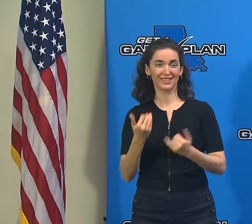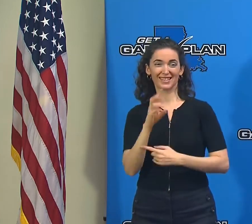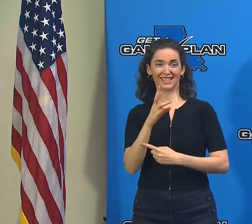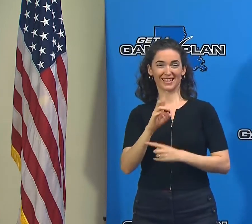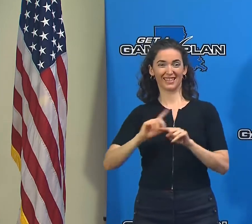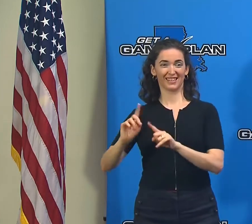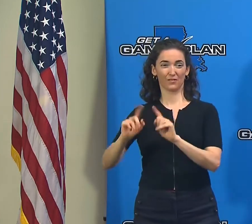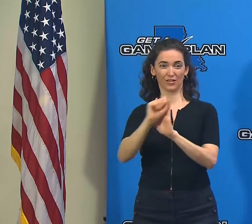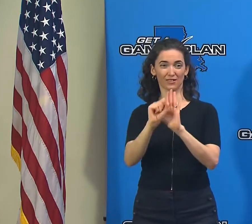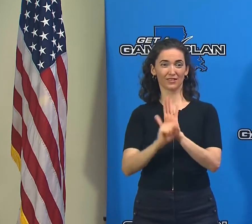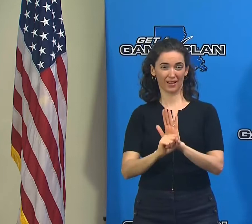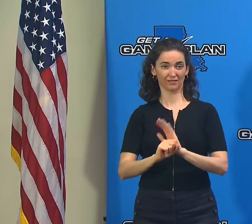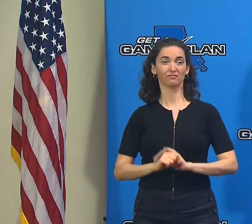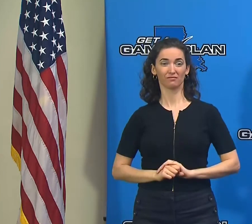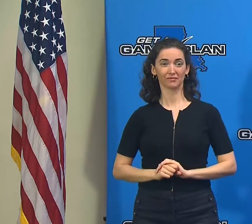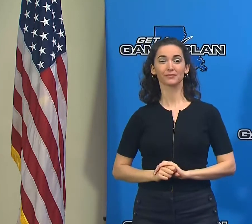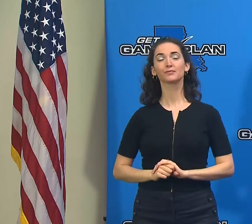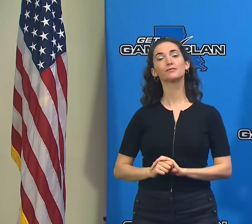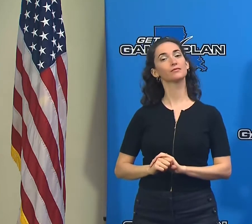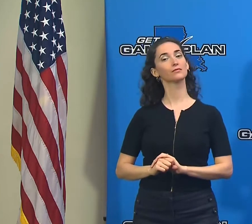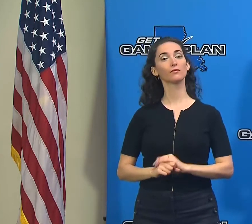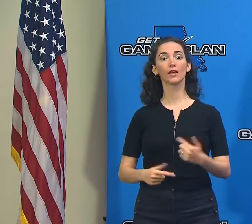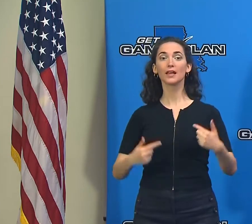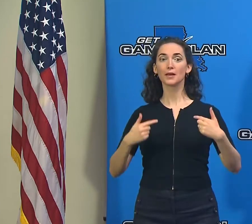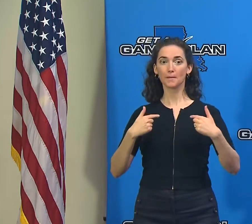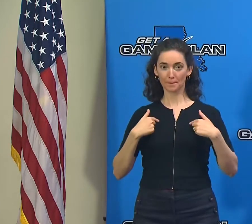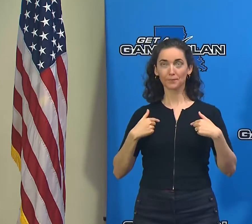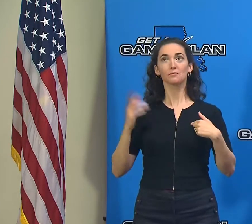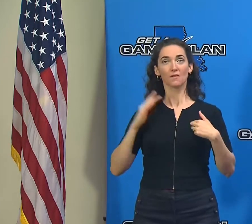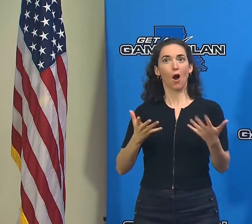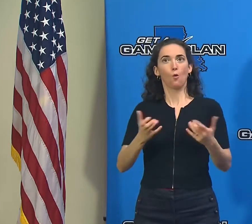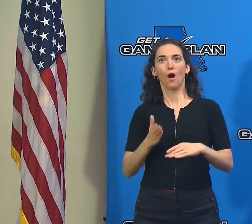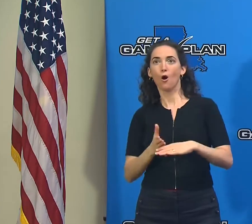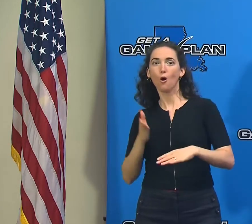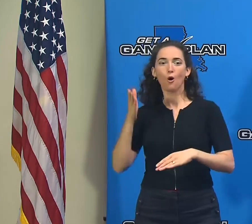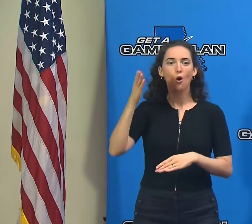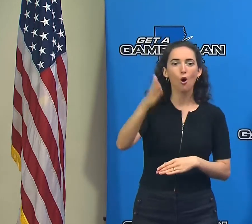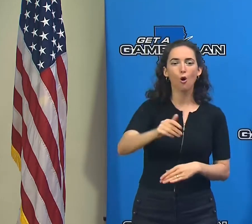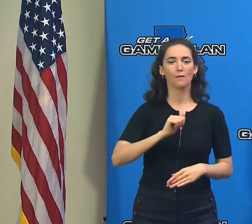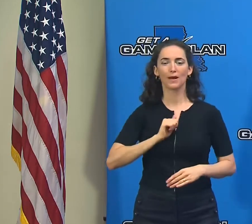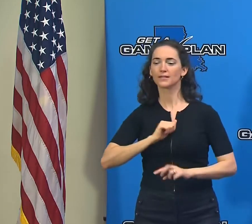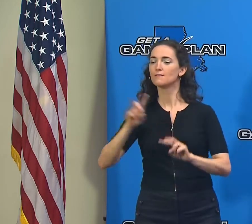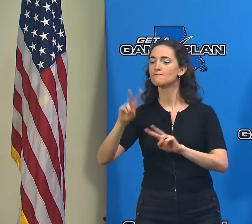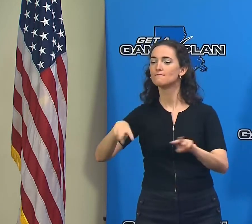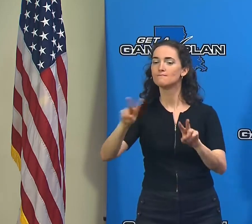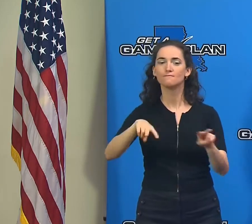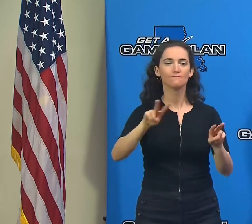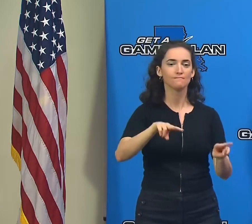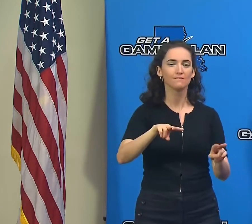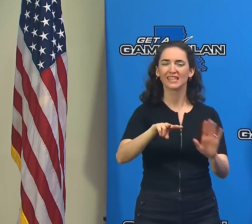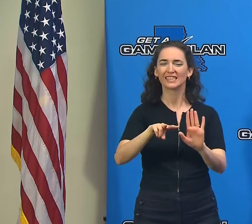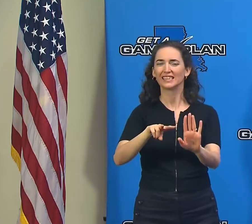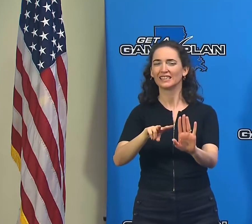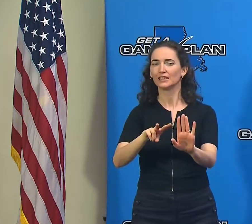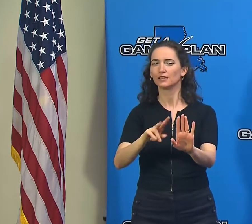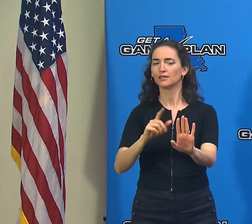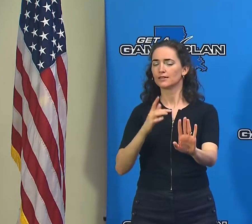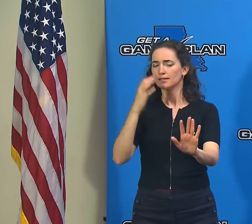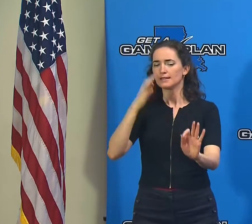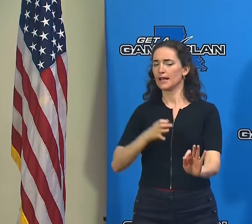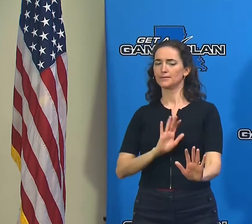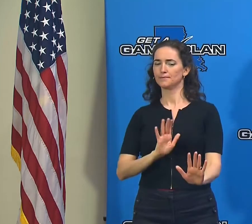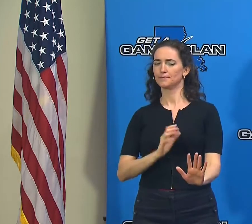And as much as I wanted to get out and survey the damage for myself today, I did not do so,